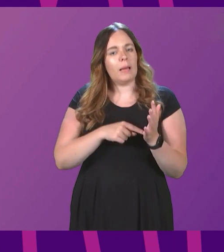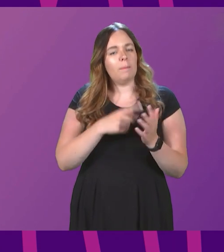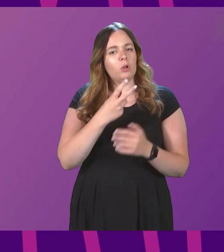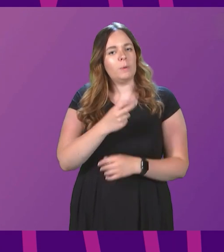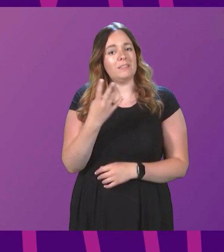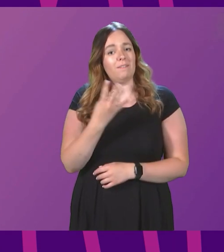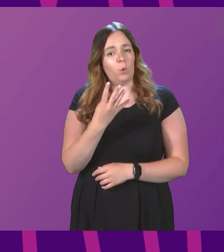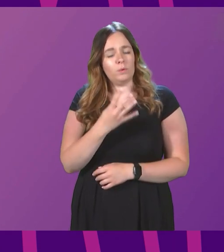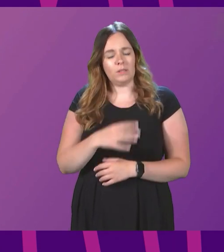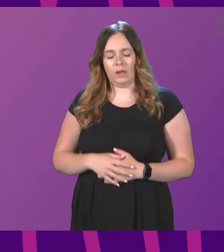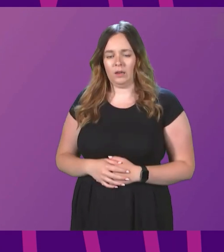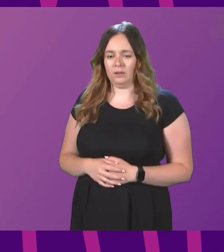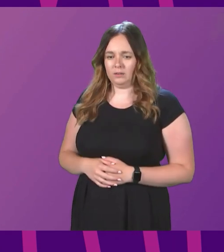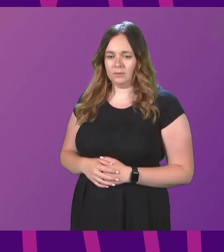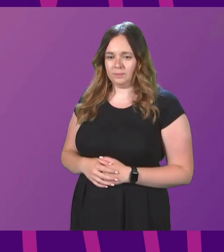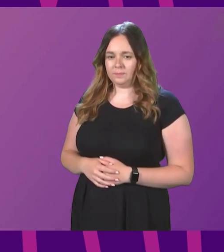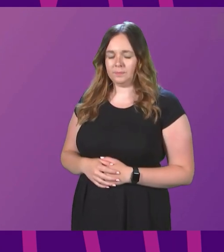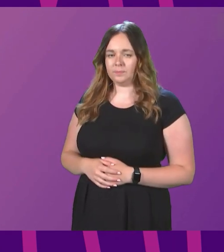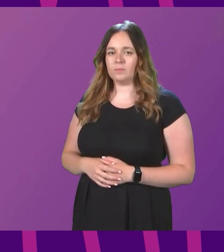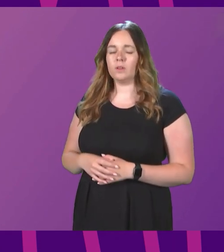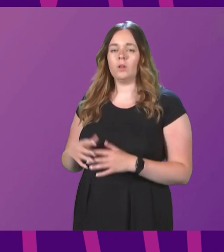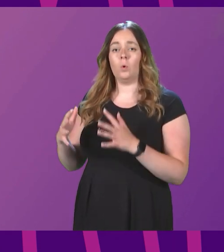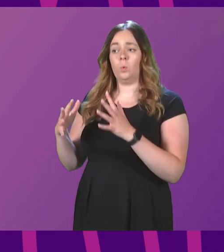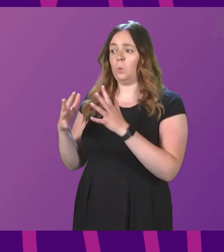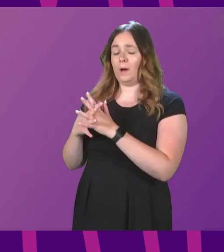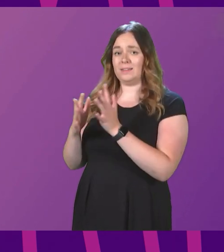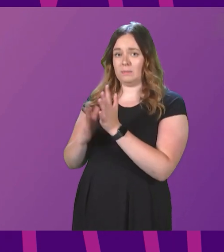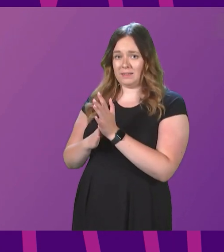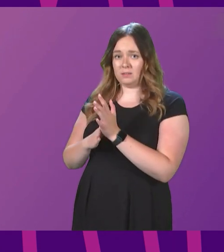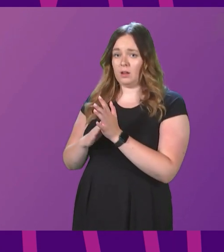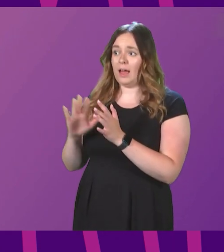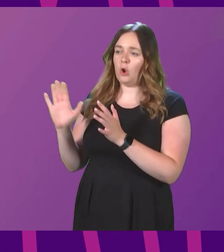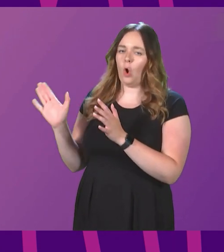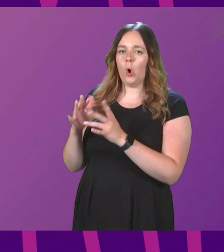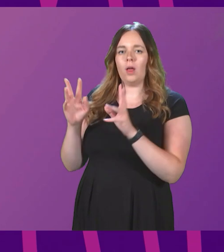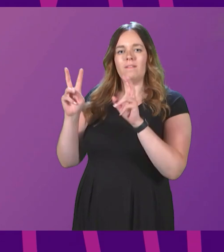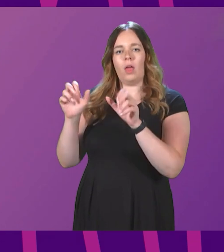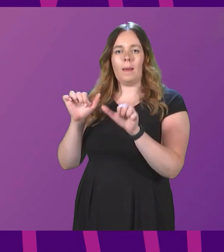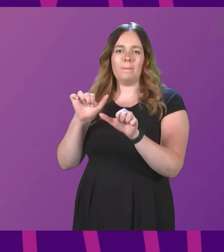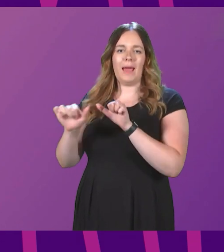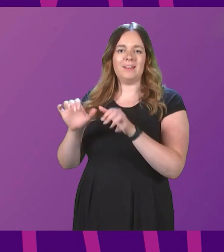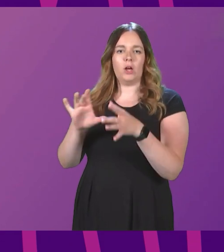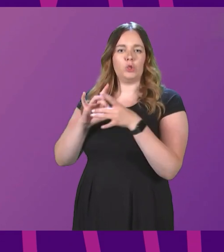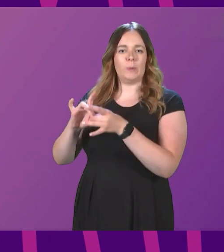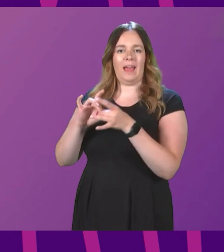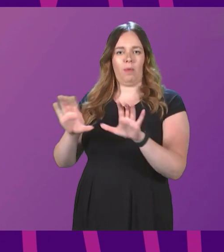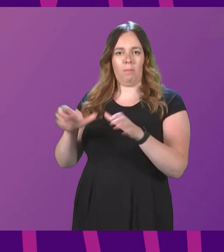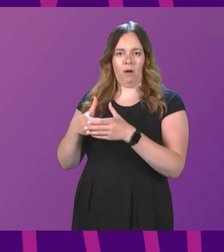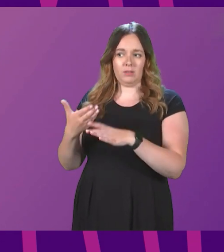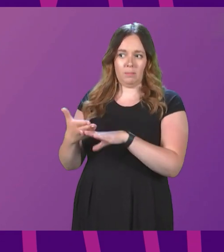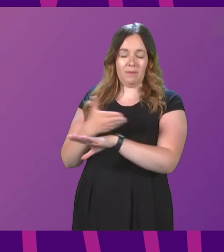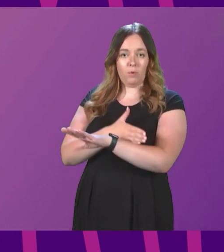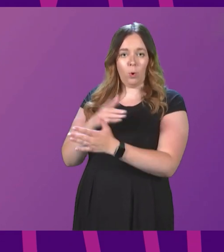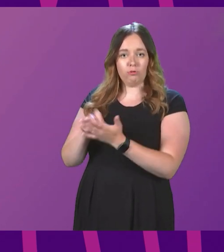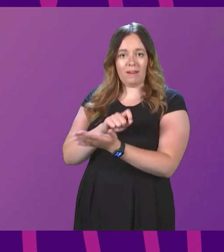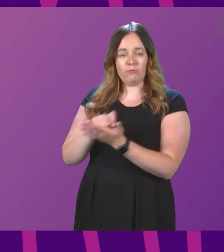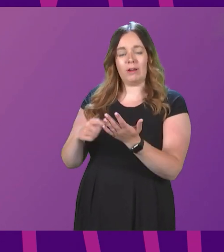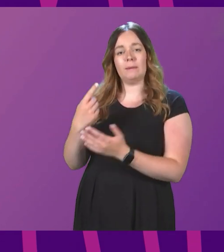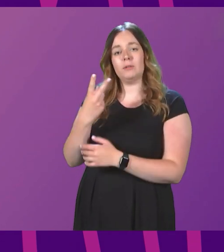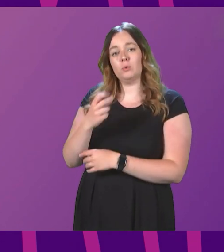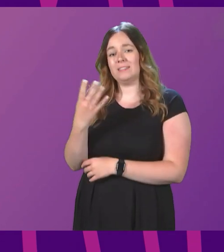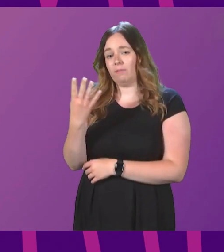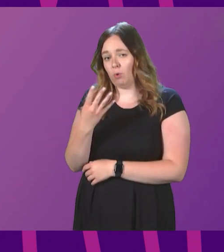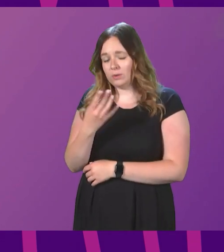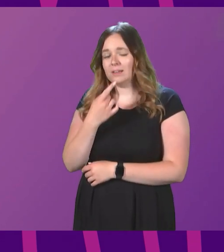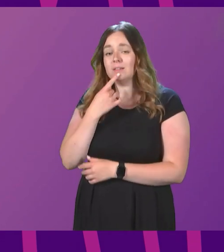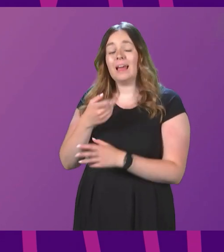First Minister. Westminster and, in fact, all of the better together parties in this chamber ahead of the referendum in 2014, of course,